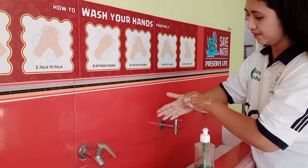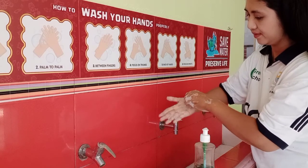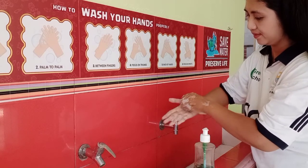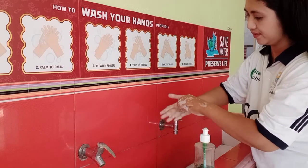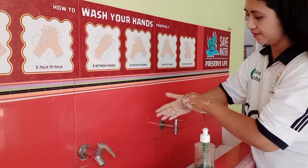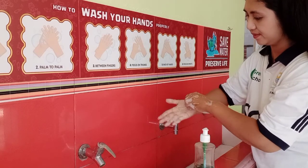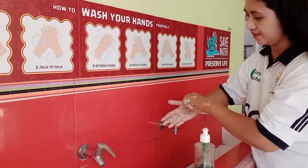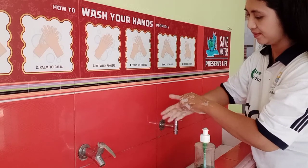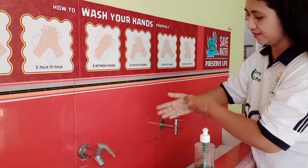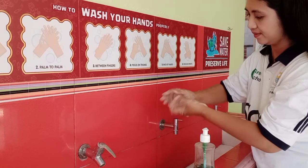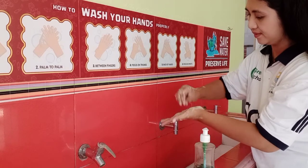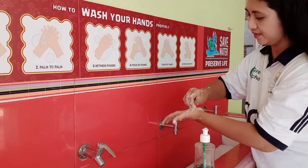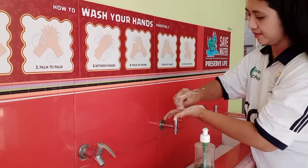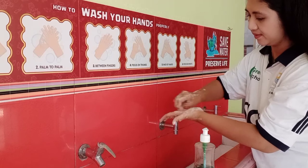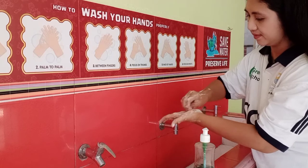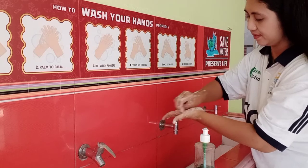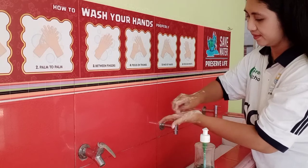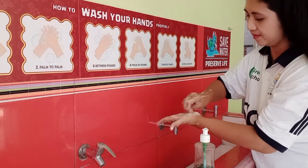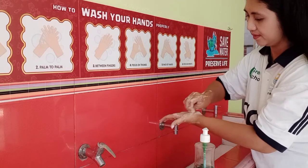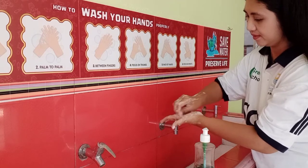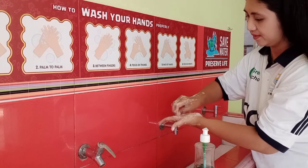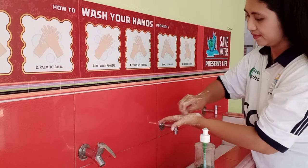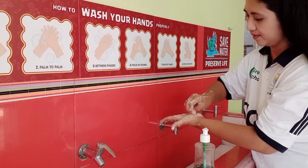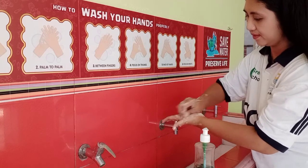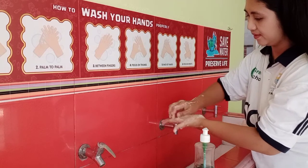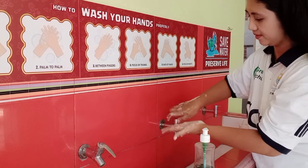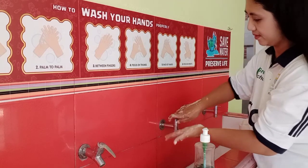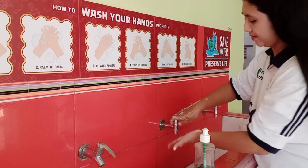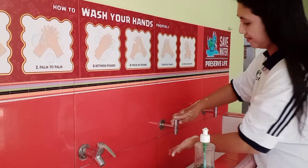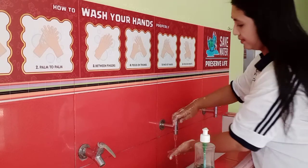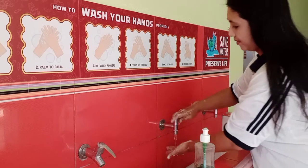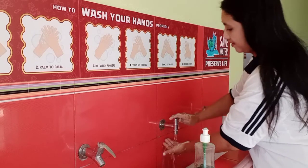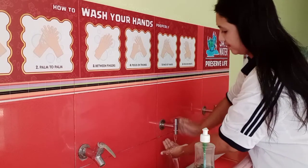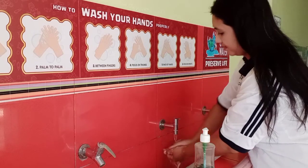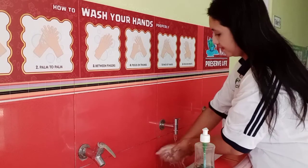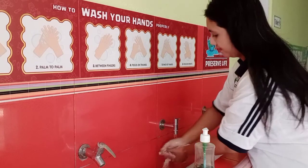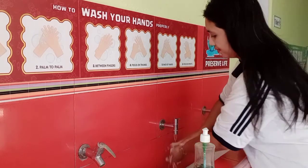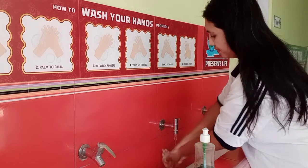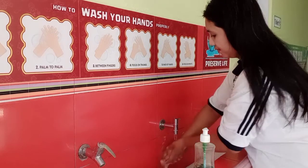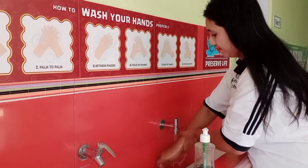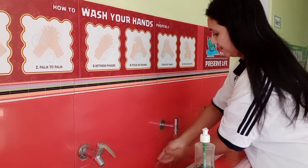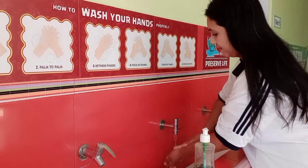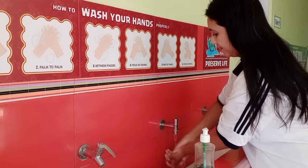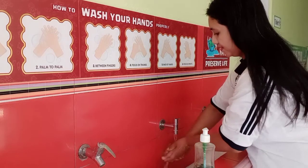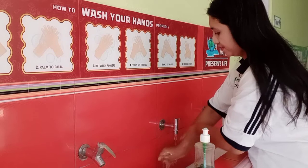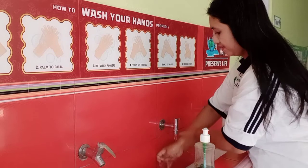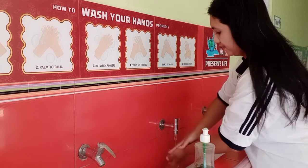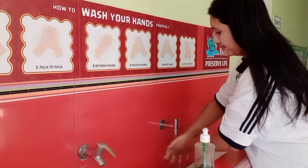left and right hand, so details. Then wash with water that low, dry